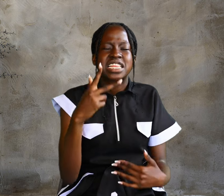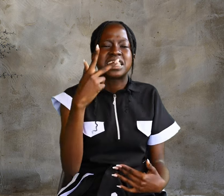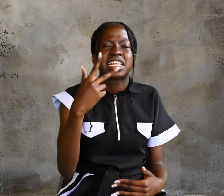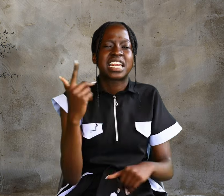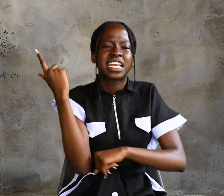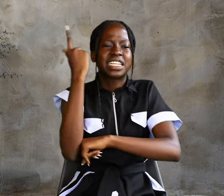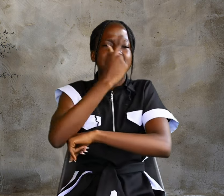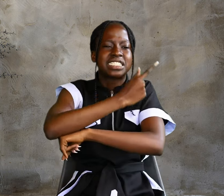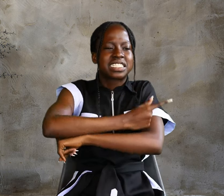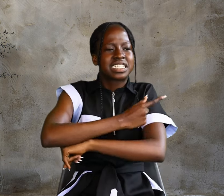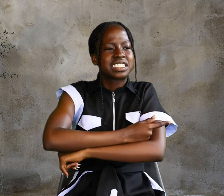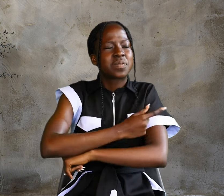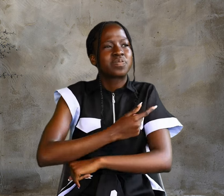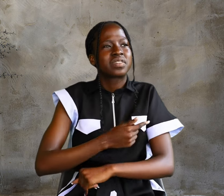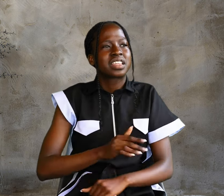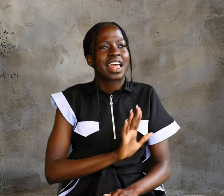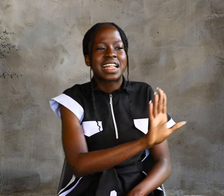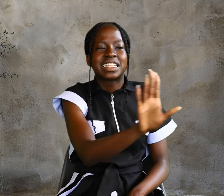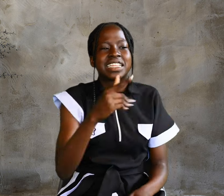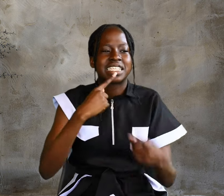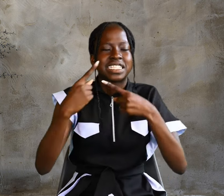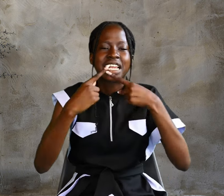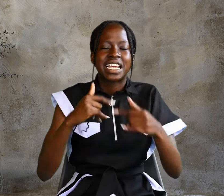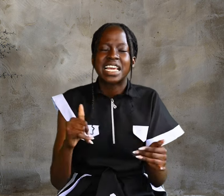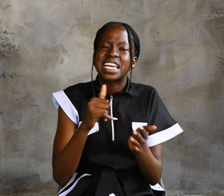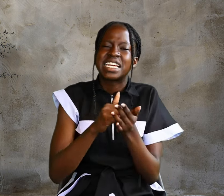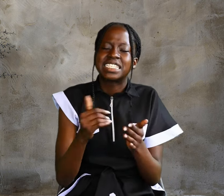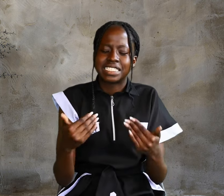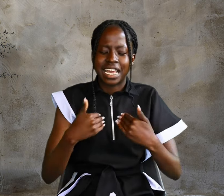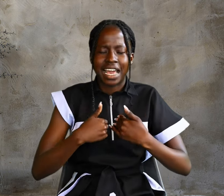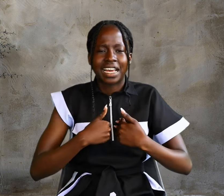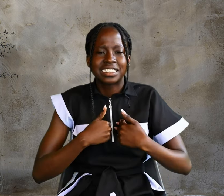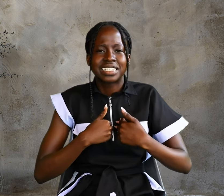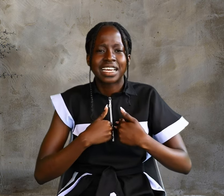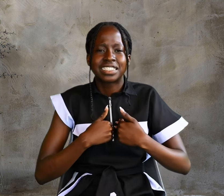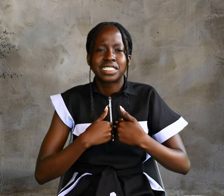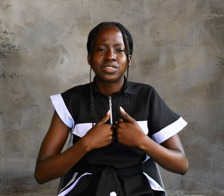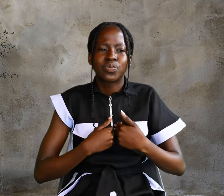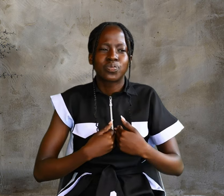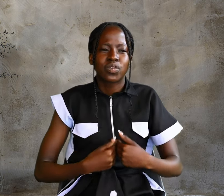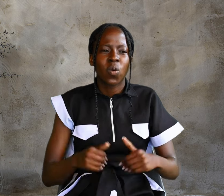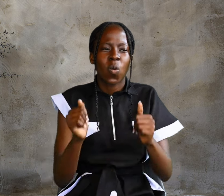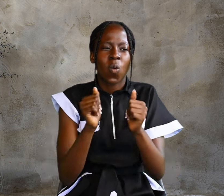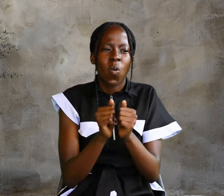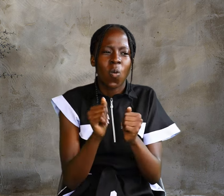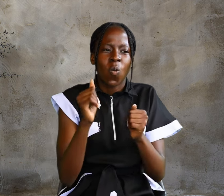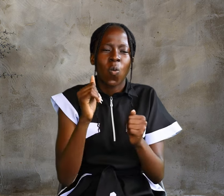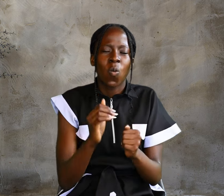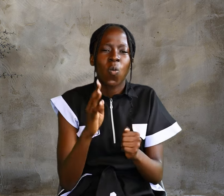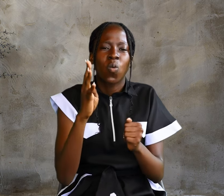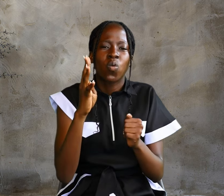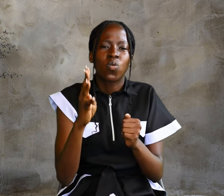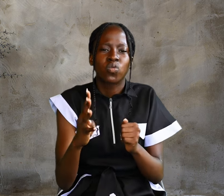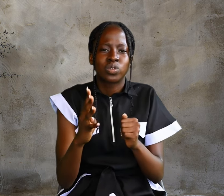They replied, It has taken Forty Six